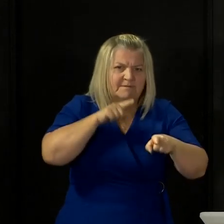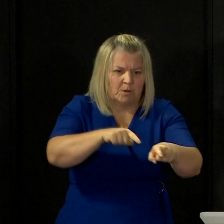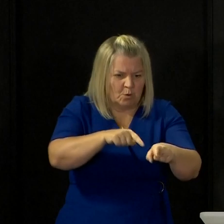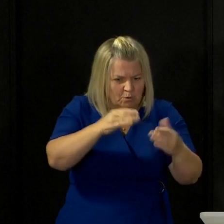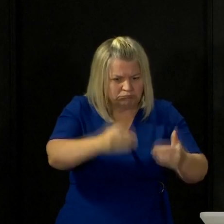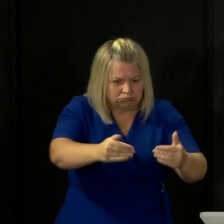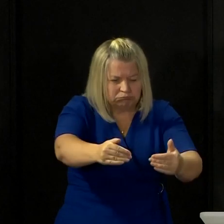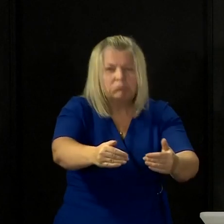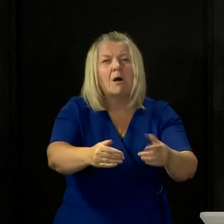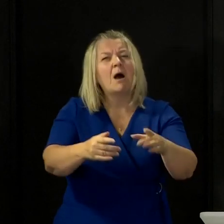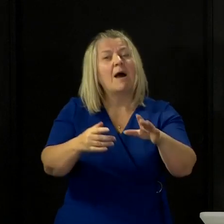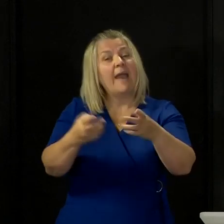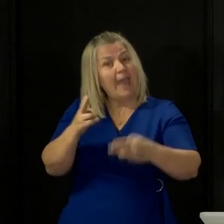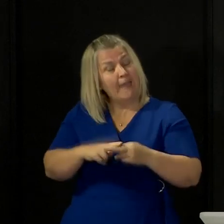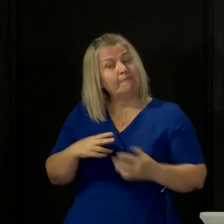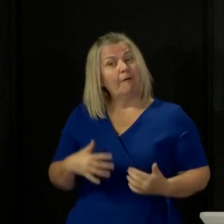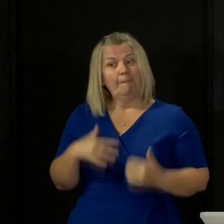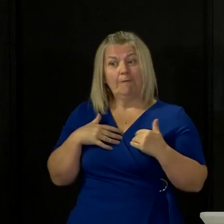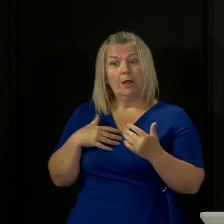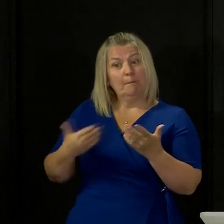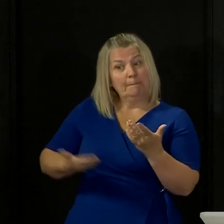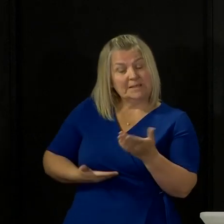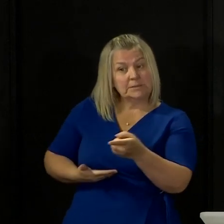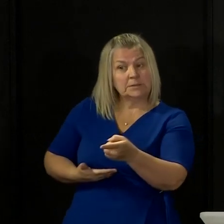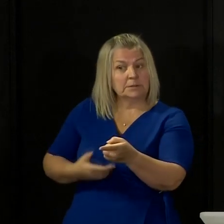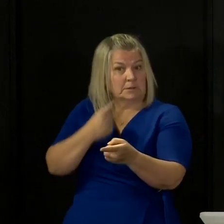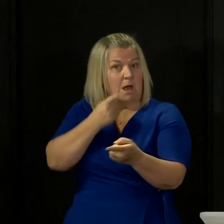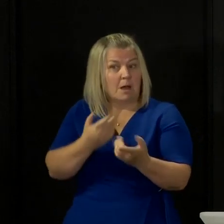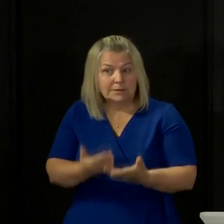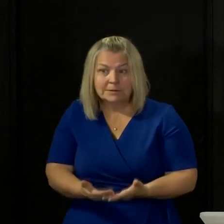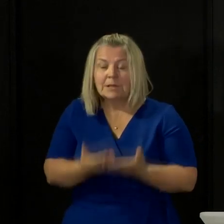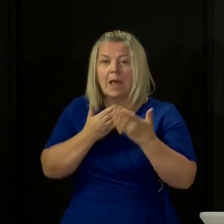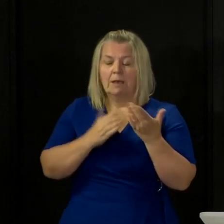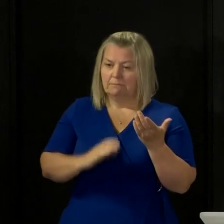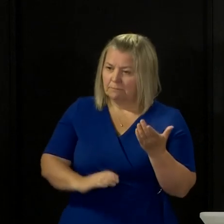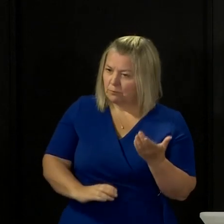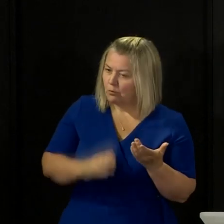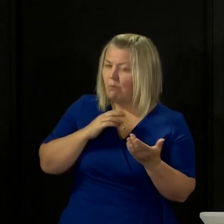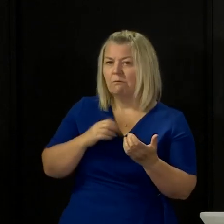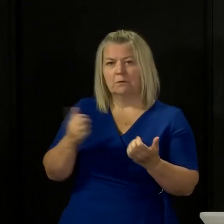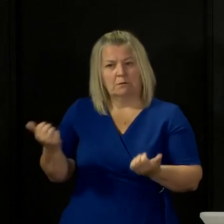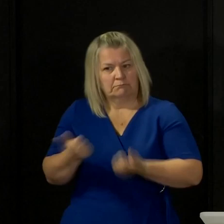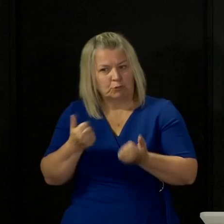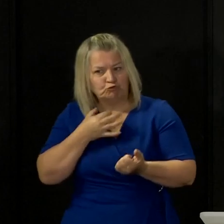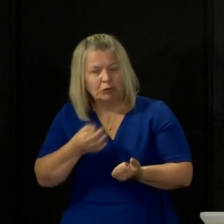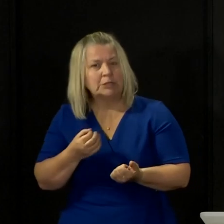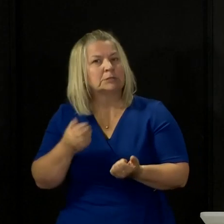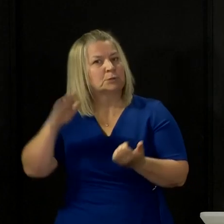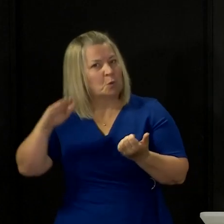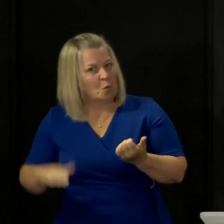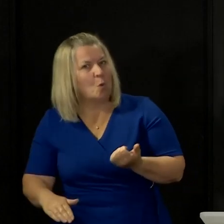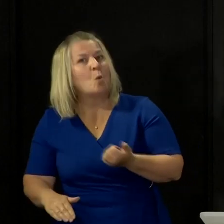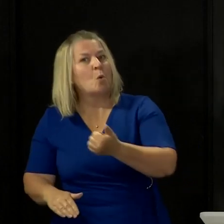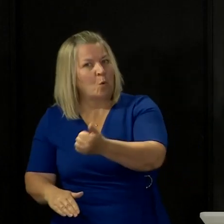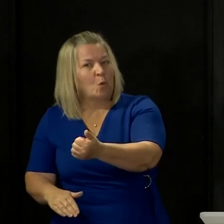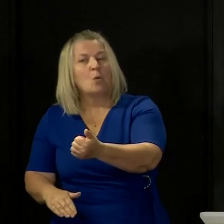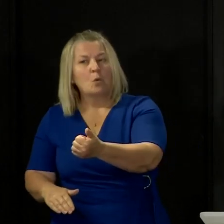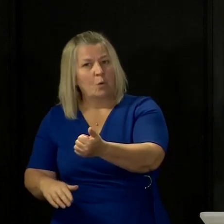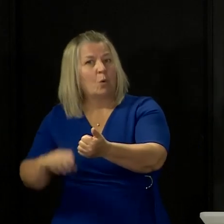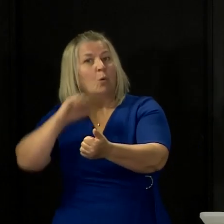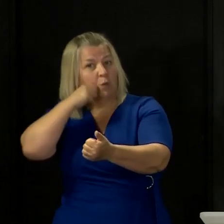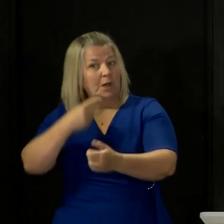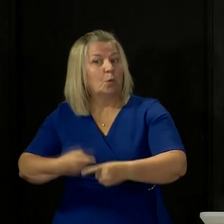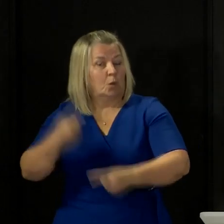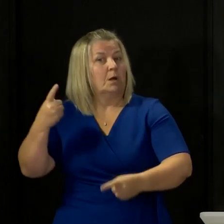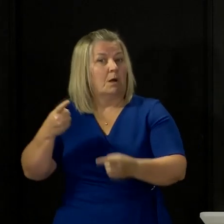to be closed for longer than we think is necessary, and we're not going to ask individuals to live with restrictions on personal freedoms for any longer